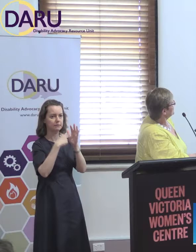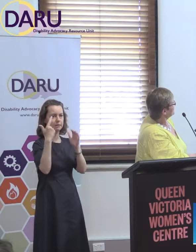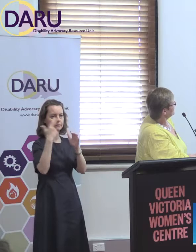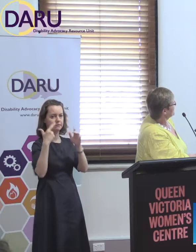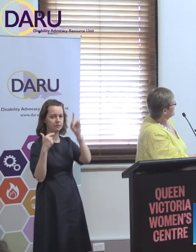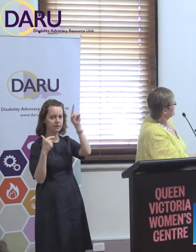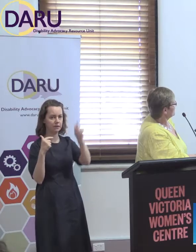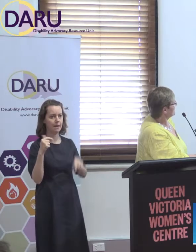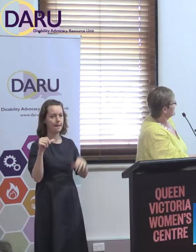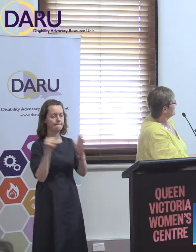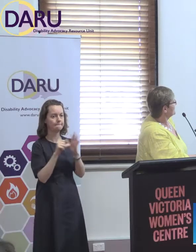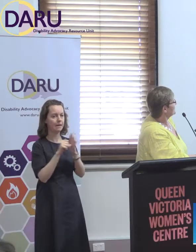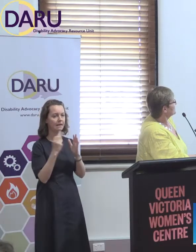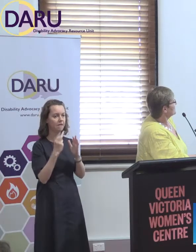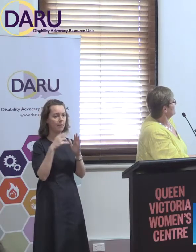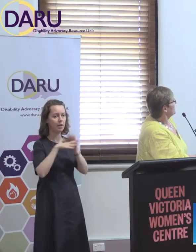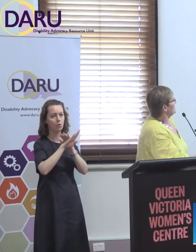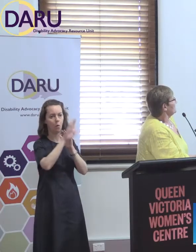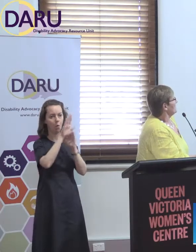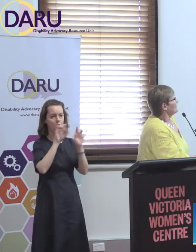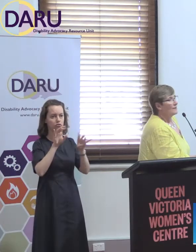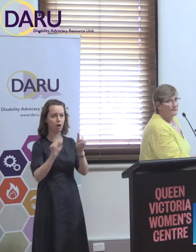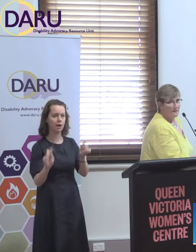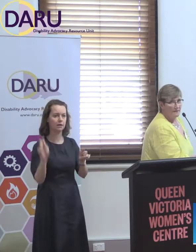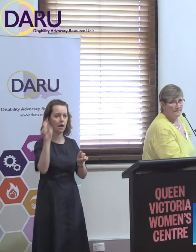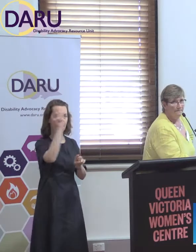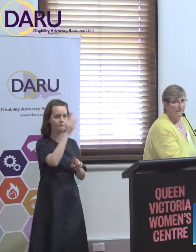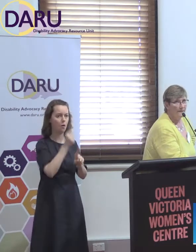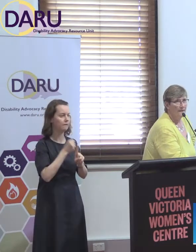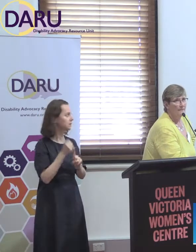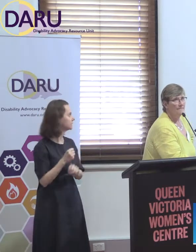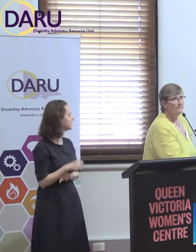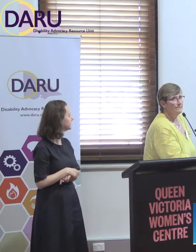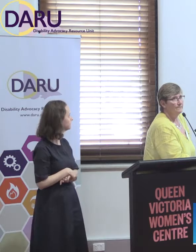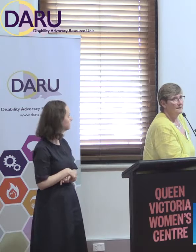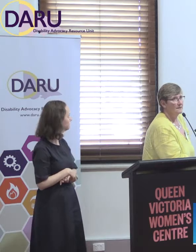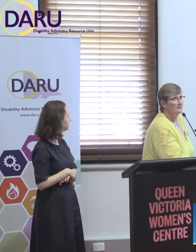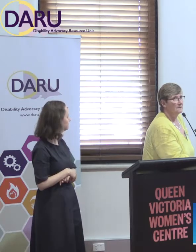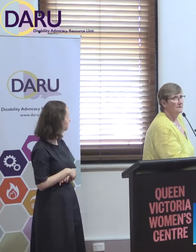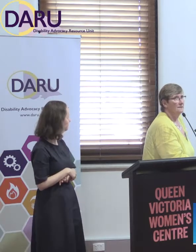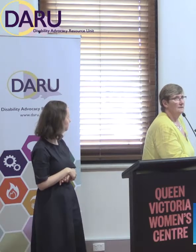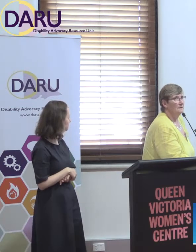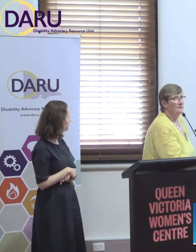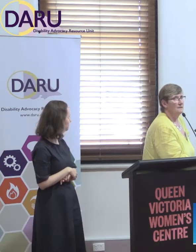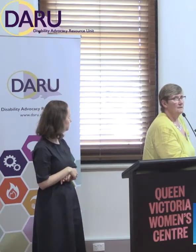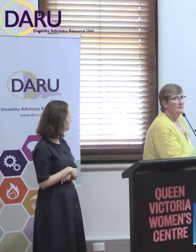The funding that is available in every state and territory for advocacy. But it's